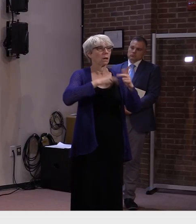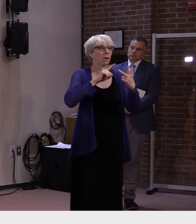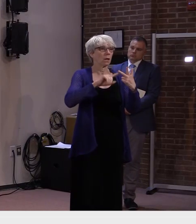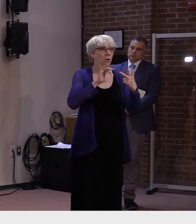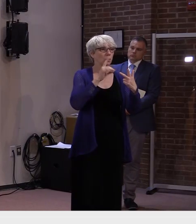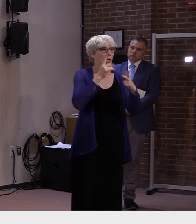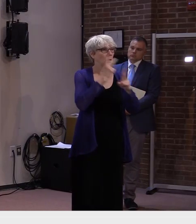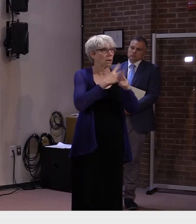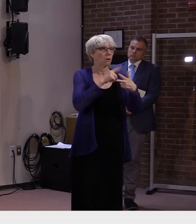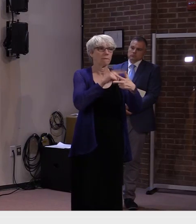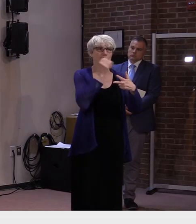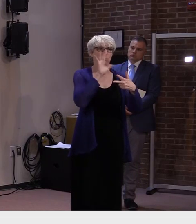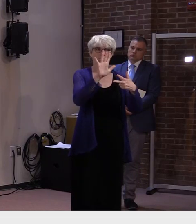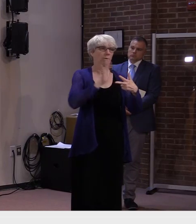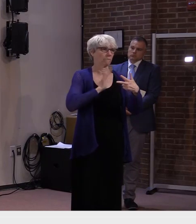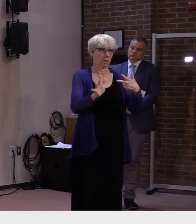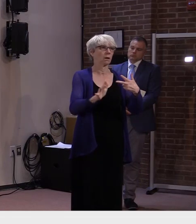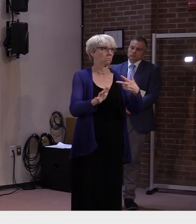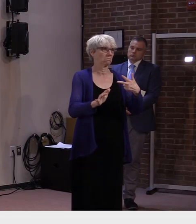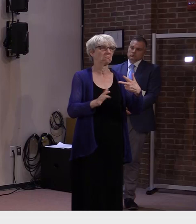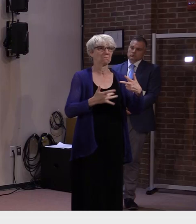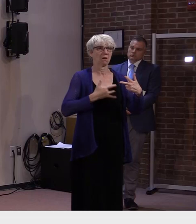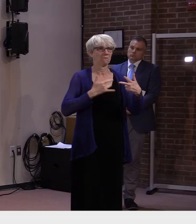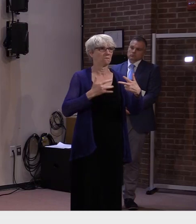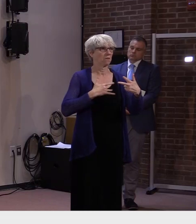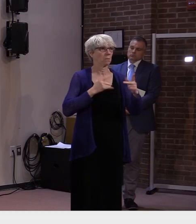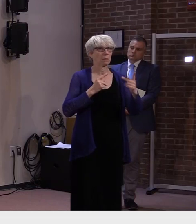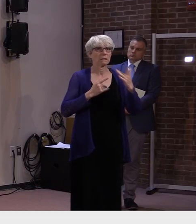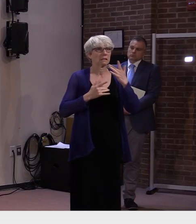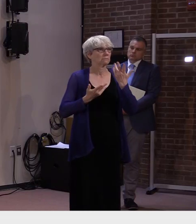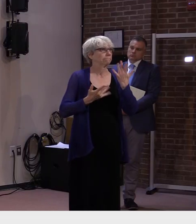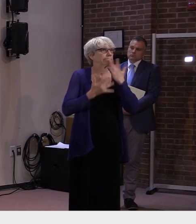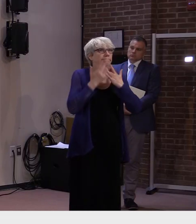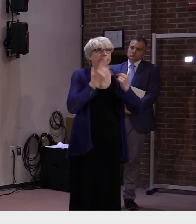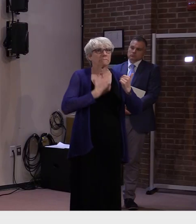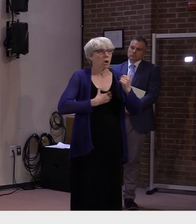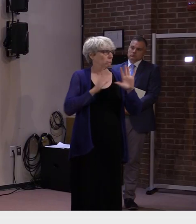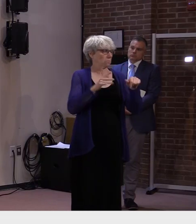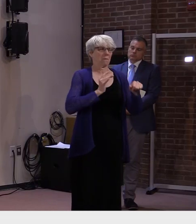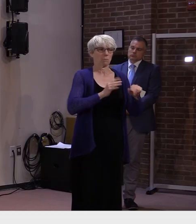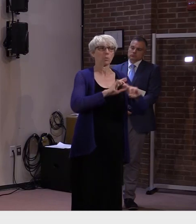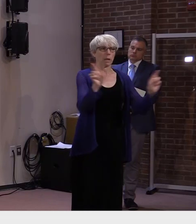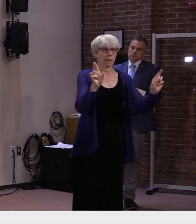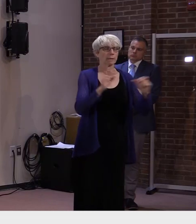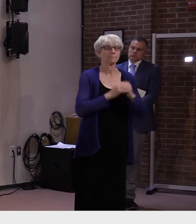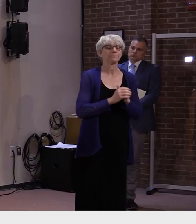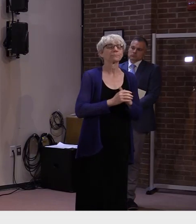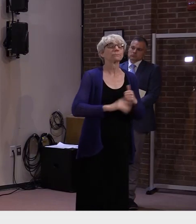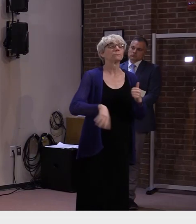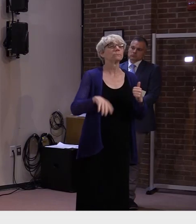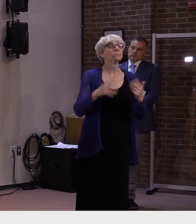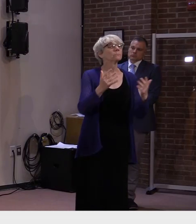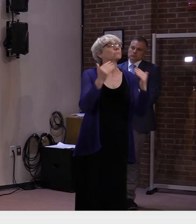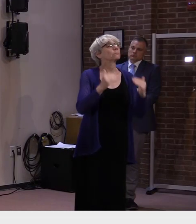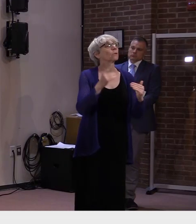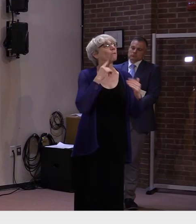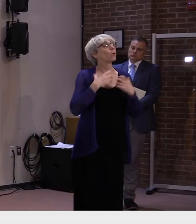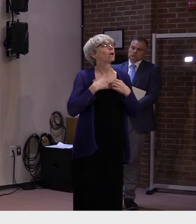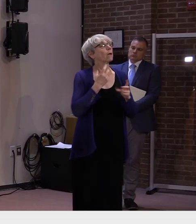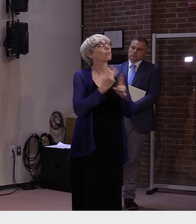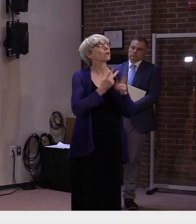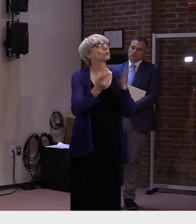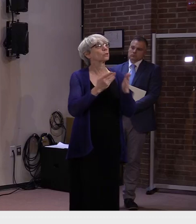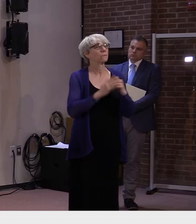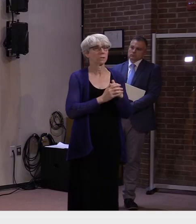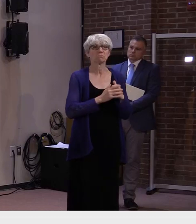overwhelmed from that perspective. From a healthcare perspective, we're not going to be overwhelmed